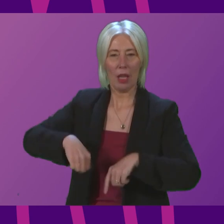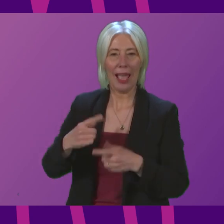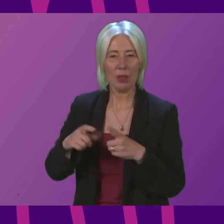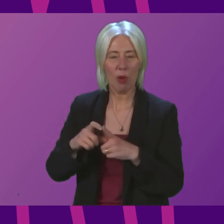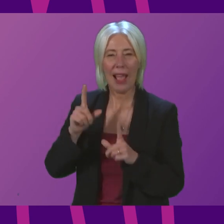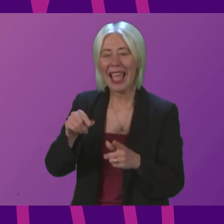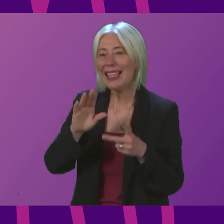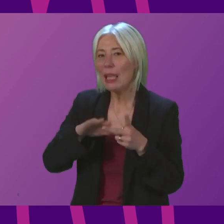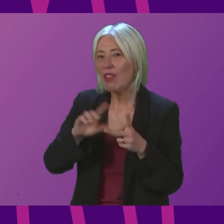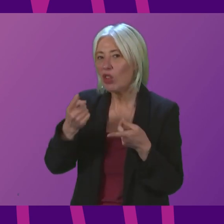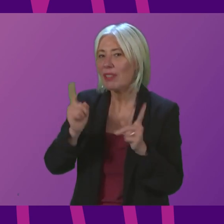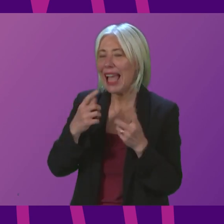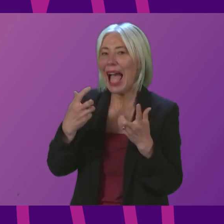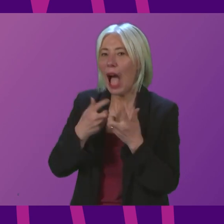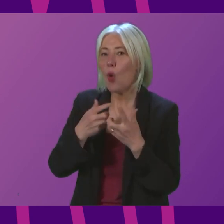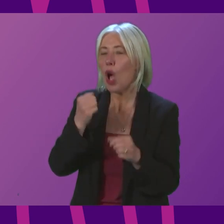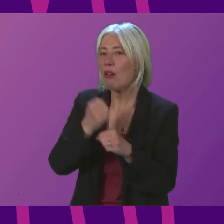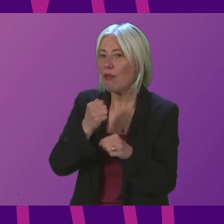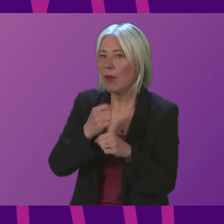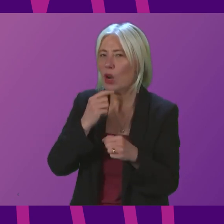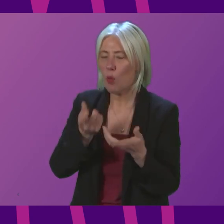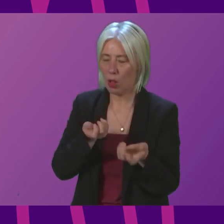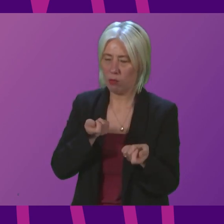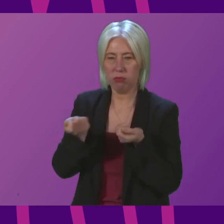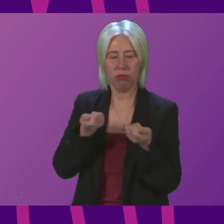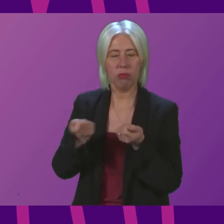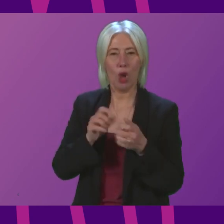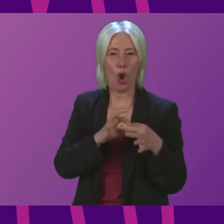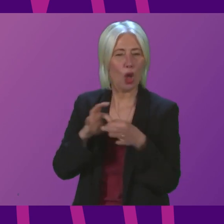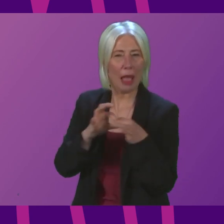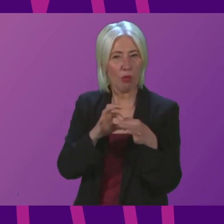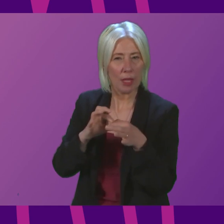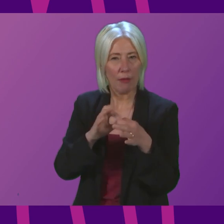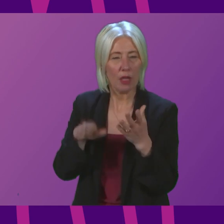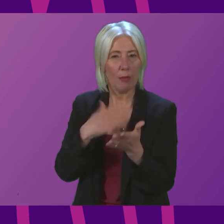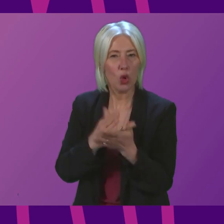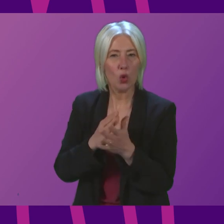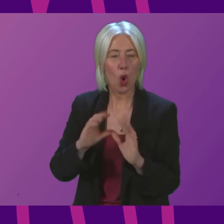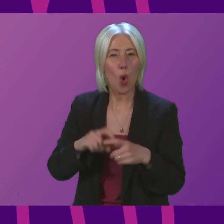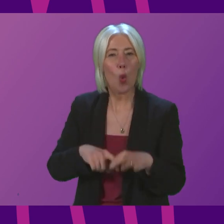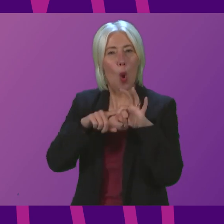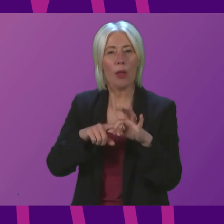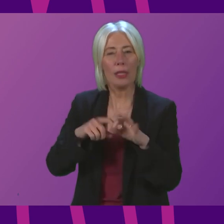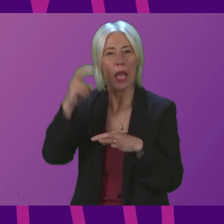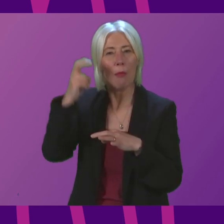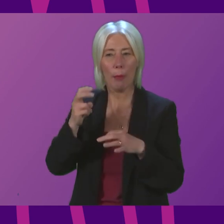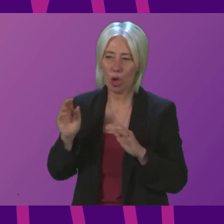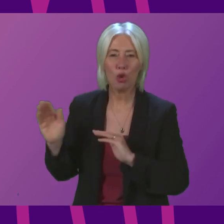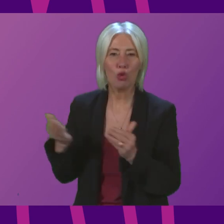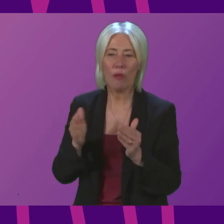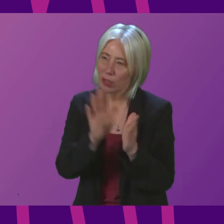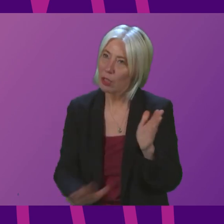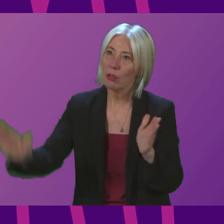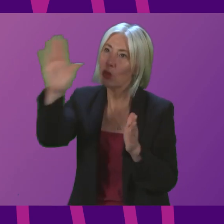Minister outline how the Government will work collaboratively to provide quality bus services across Scotland?